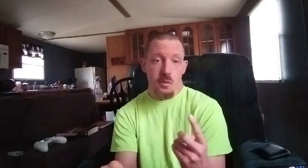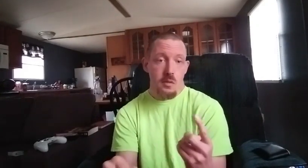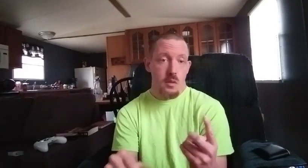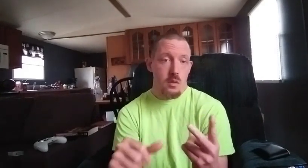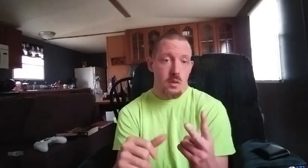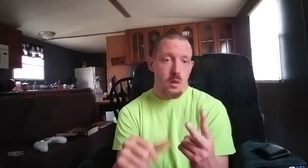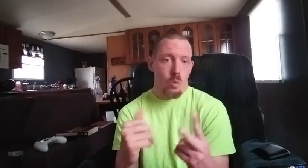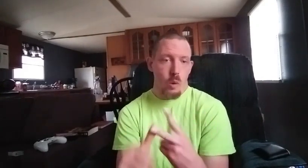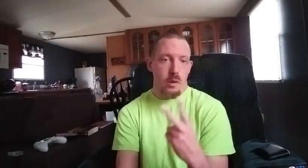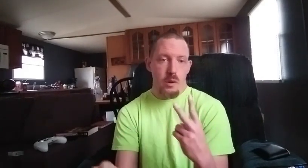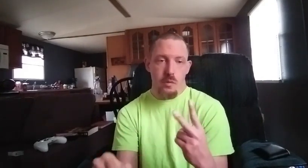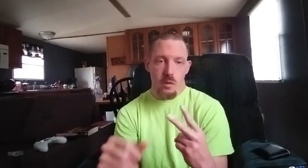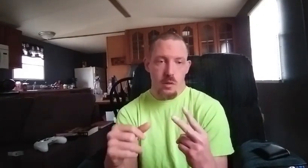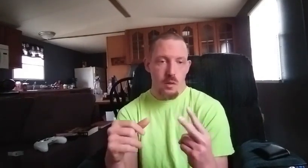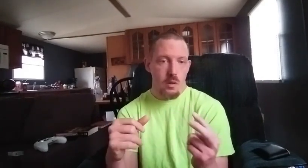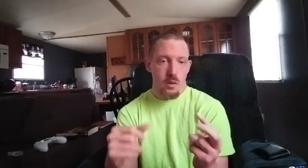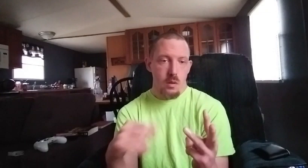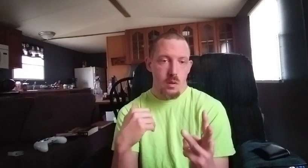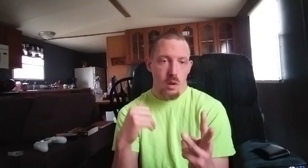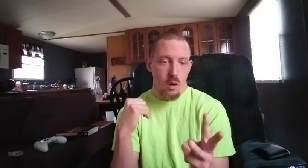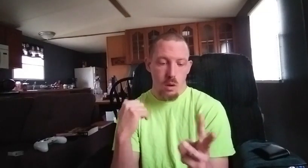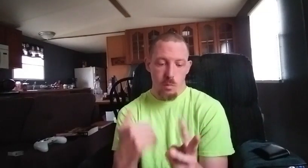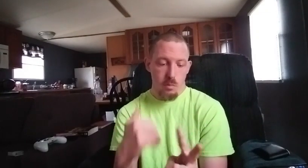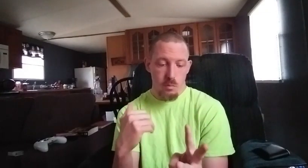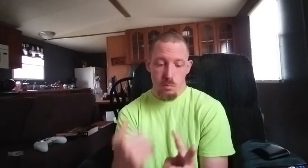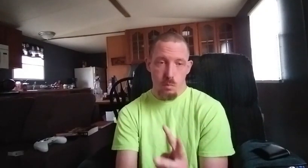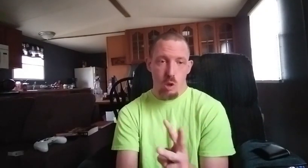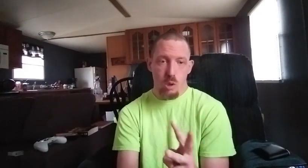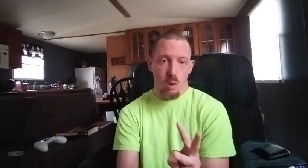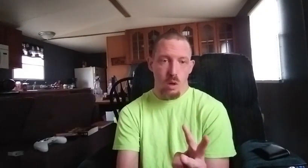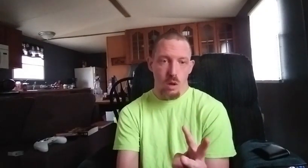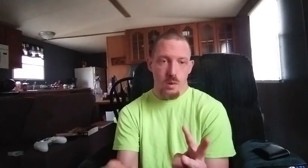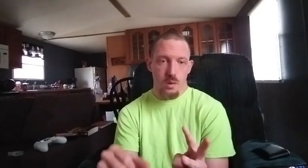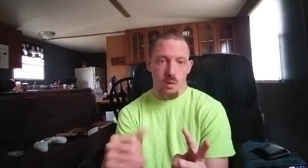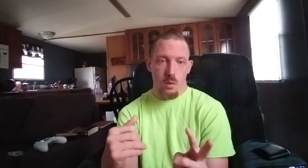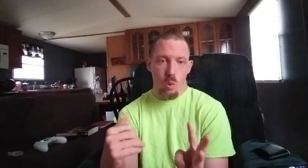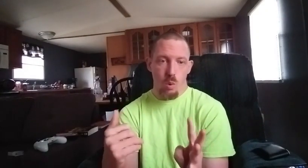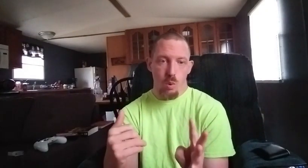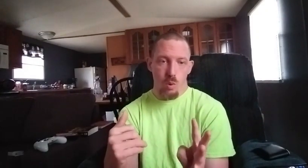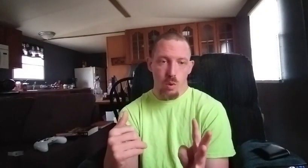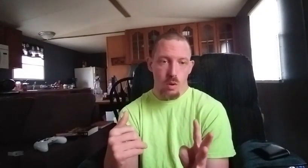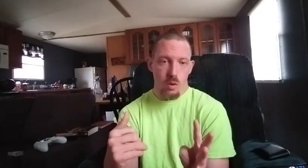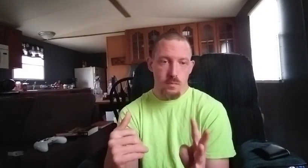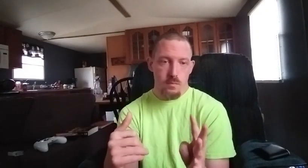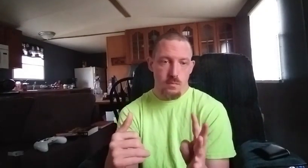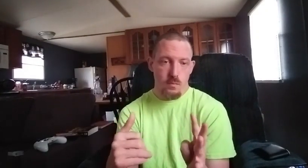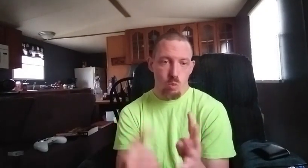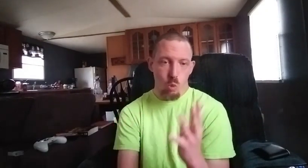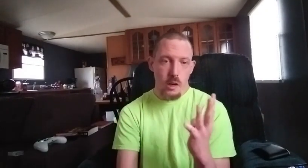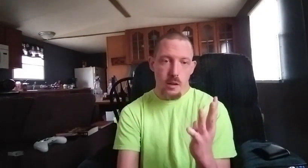weightlifting um martial arts or reading